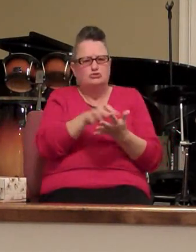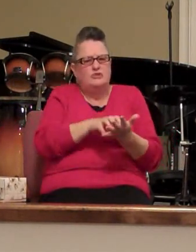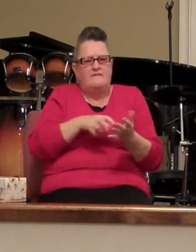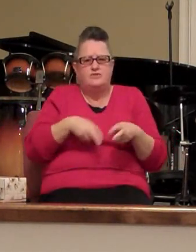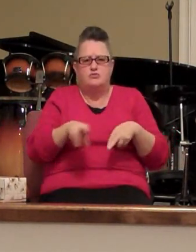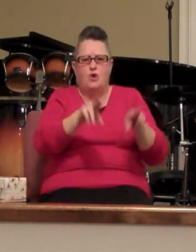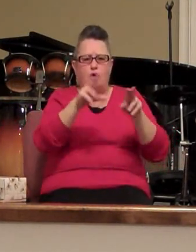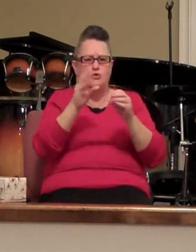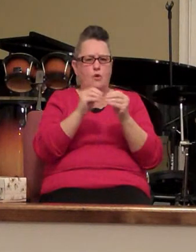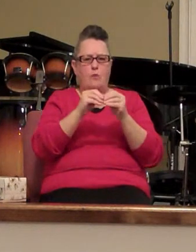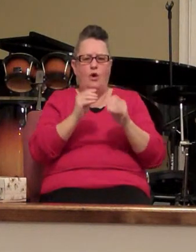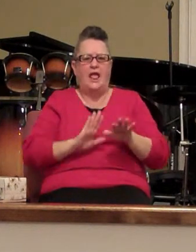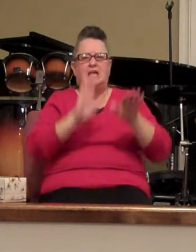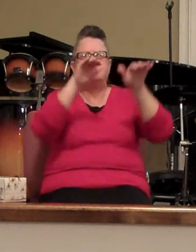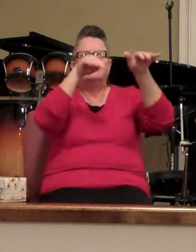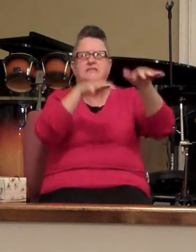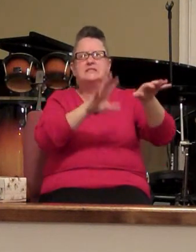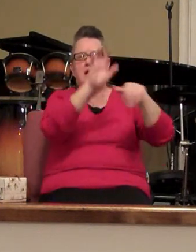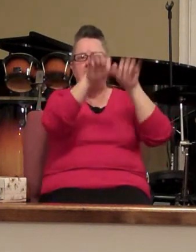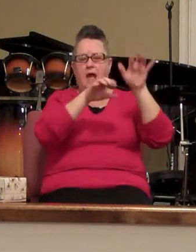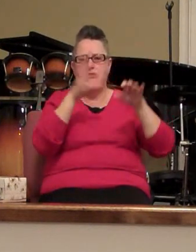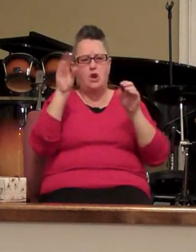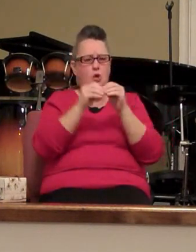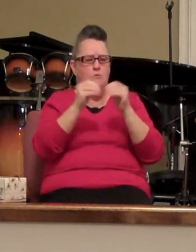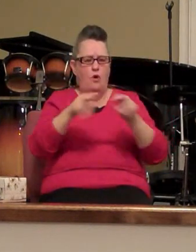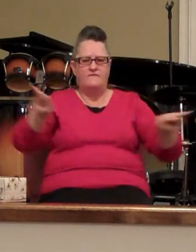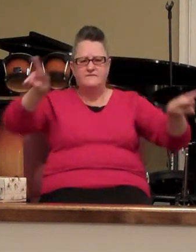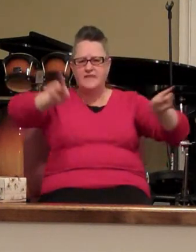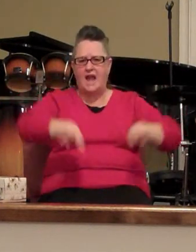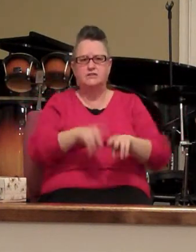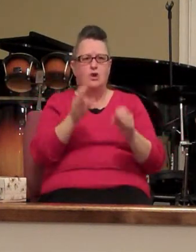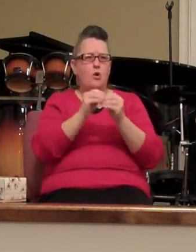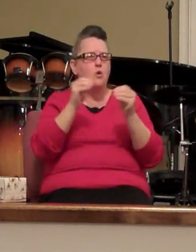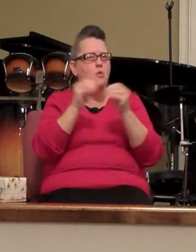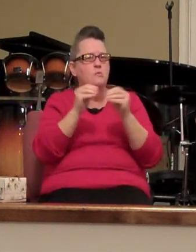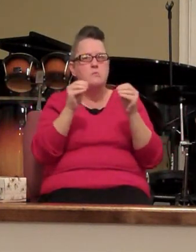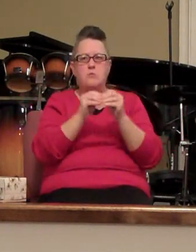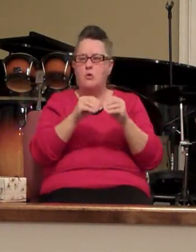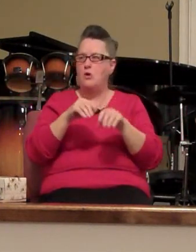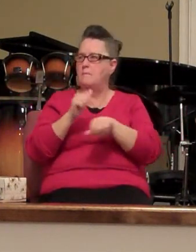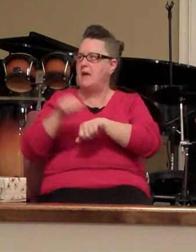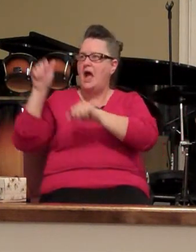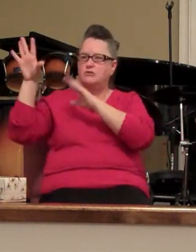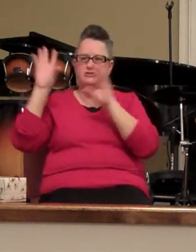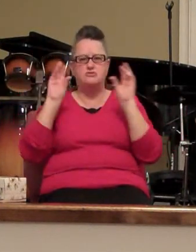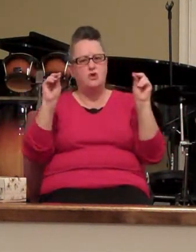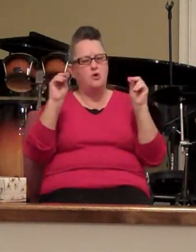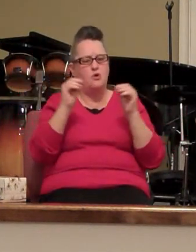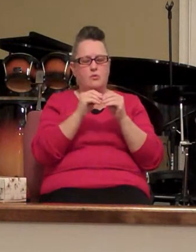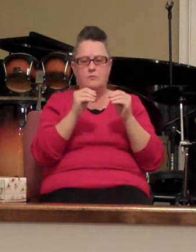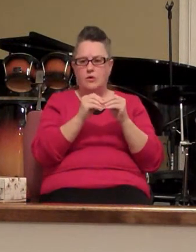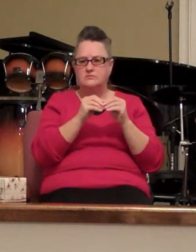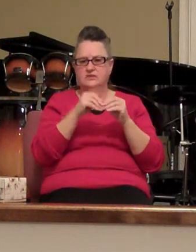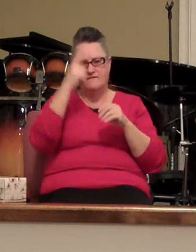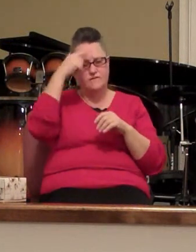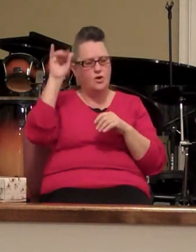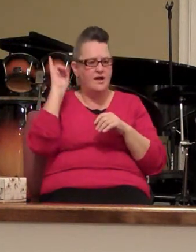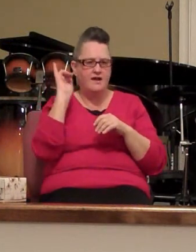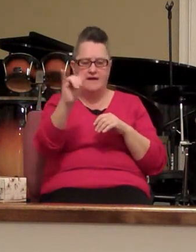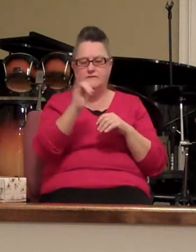hills to climb. No more valleys. No more mountains to climb. Forever and